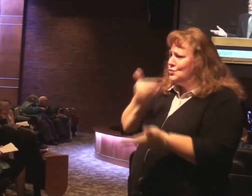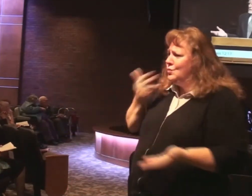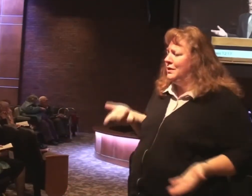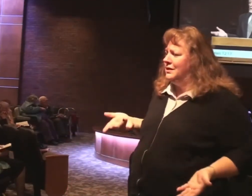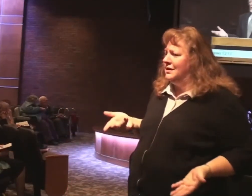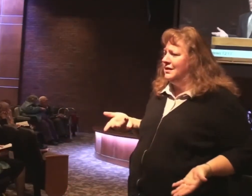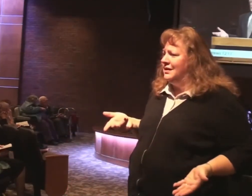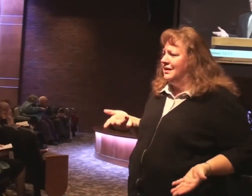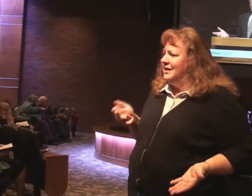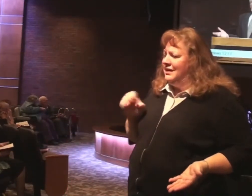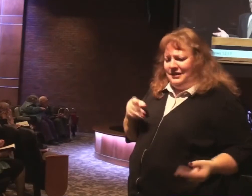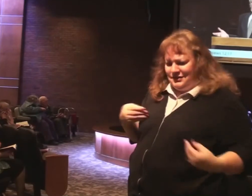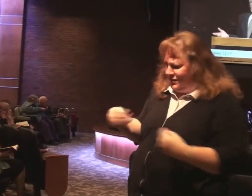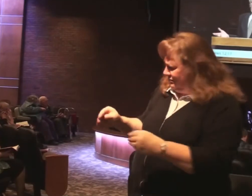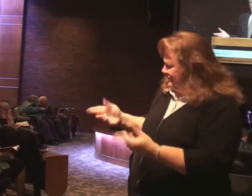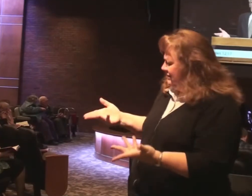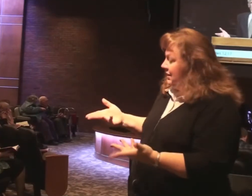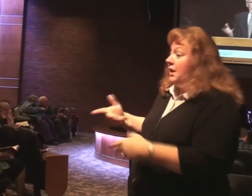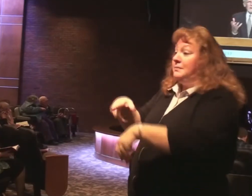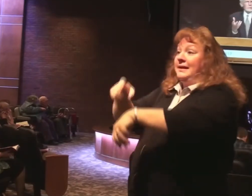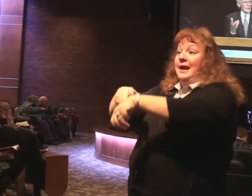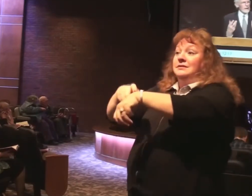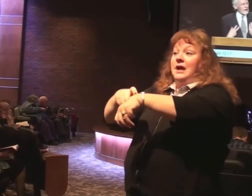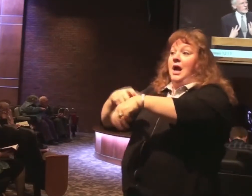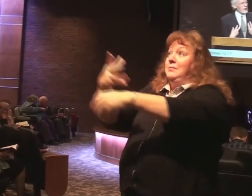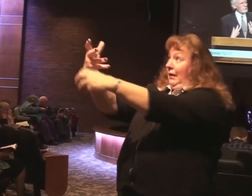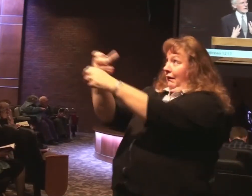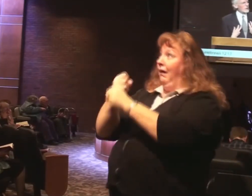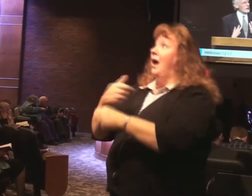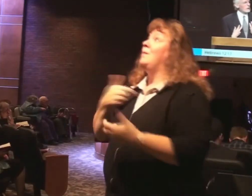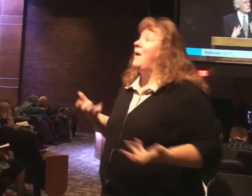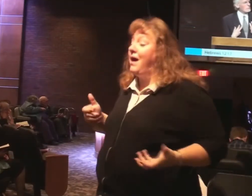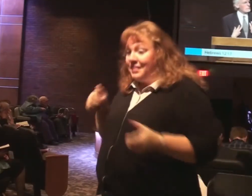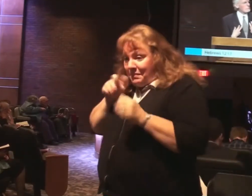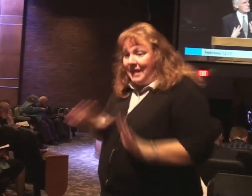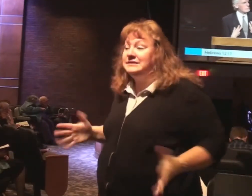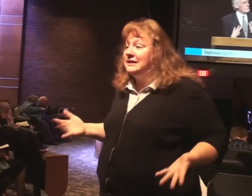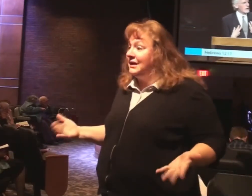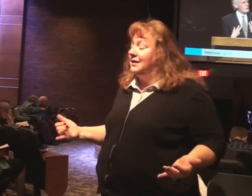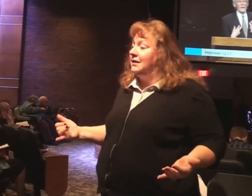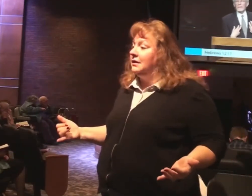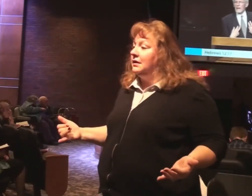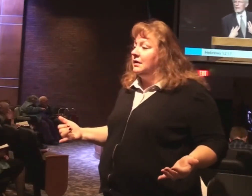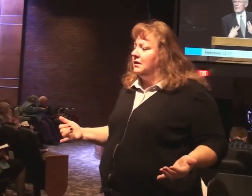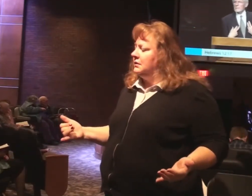Esau sold it to him. then when it came time to inherit that blessing, he wanted to take it.